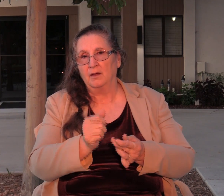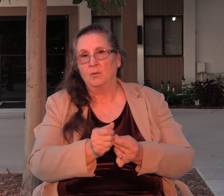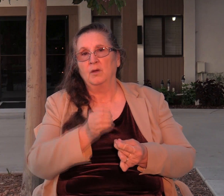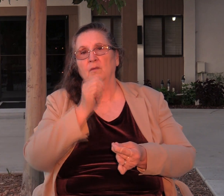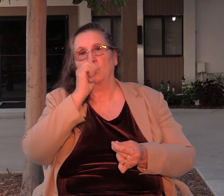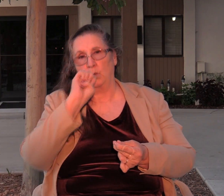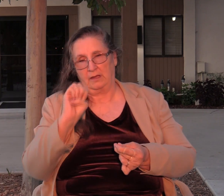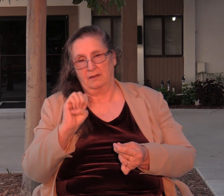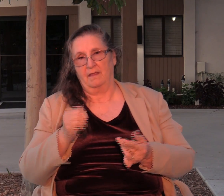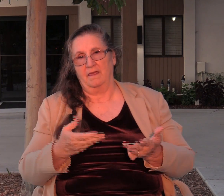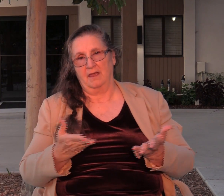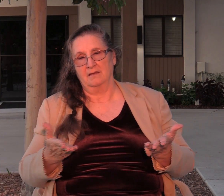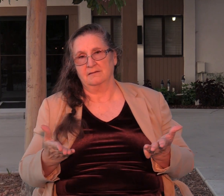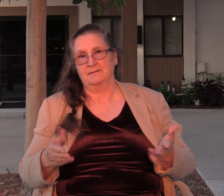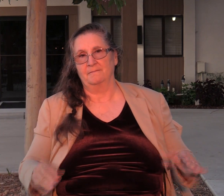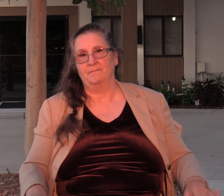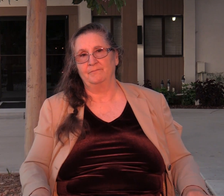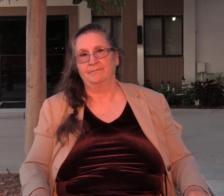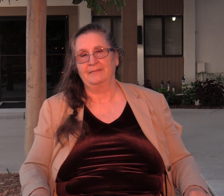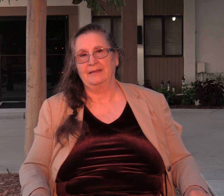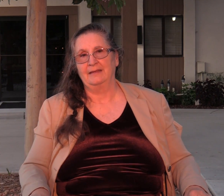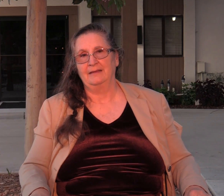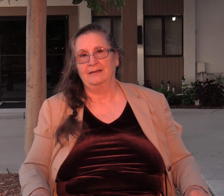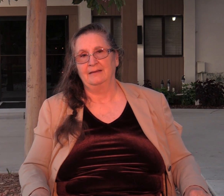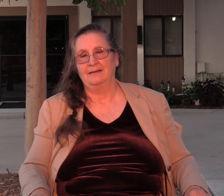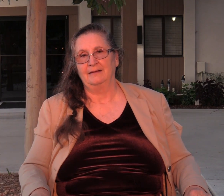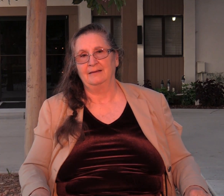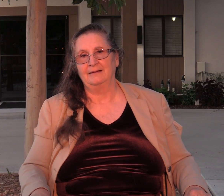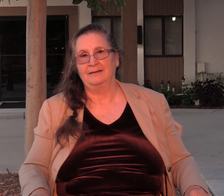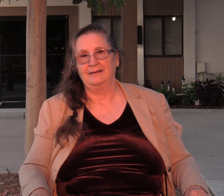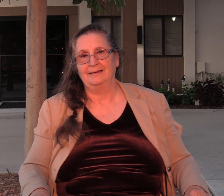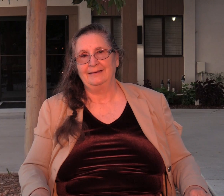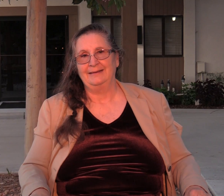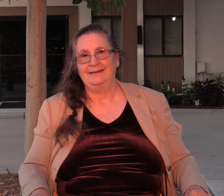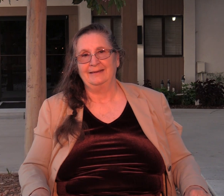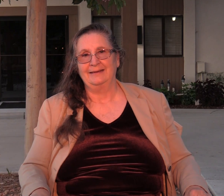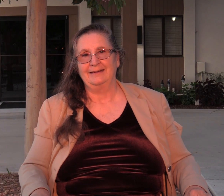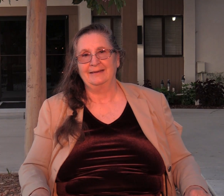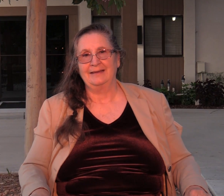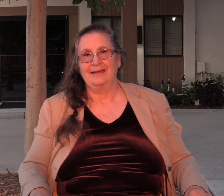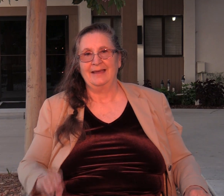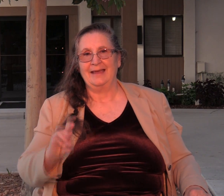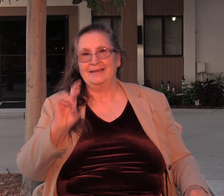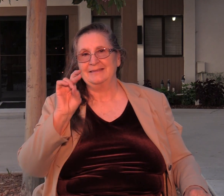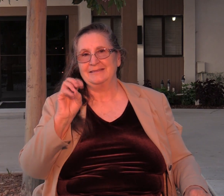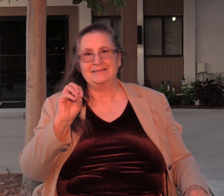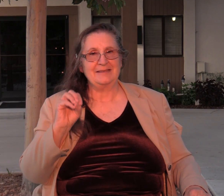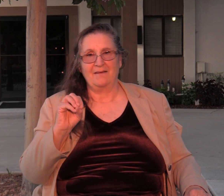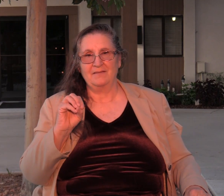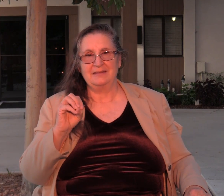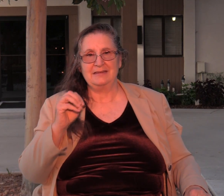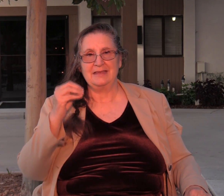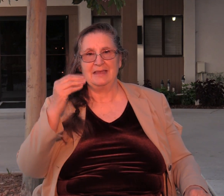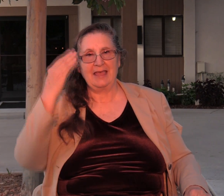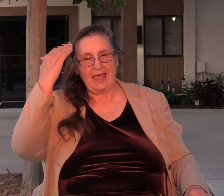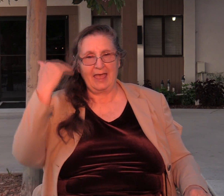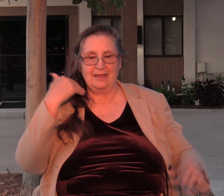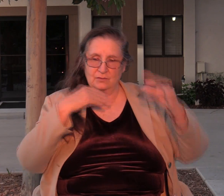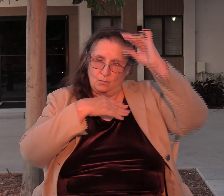I mean he took seventy heads on one stone and in the end it was one stone that